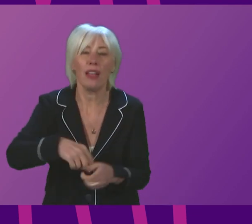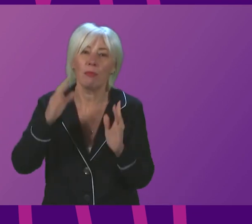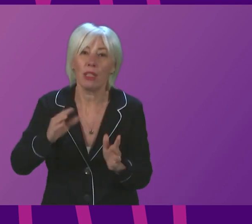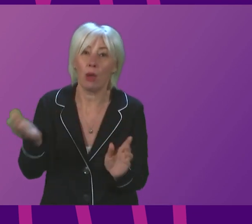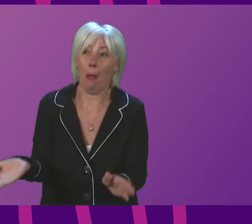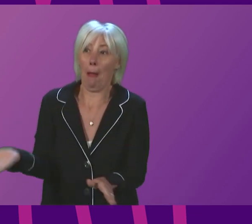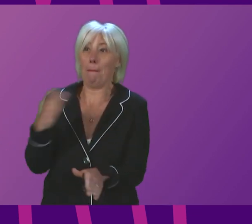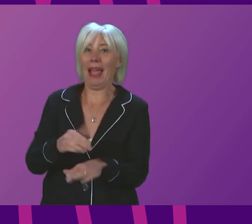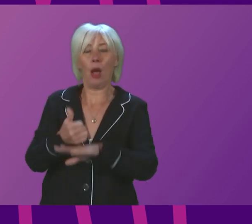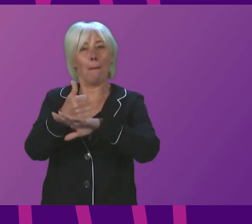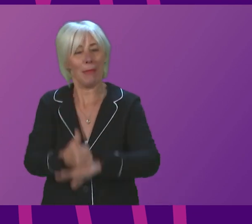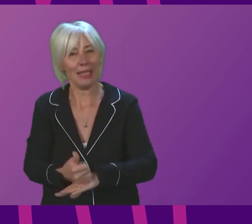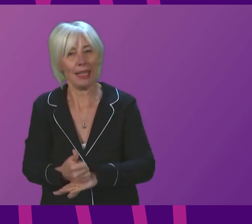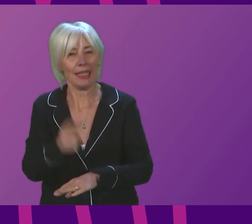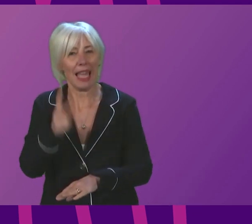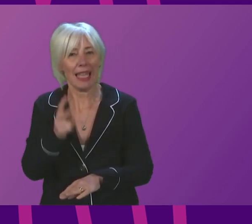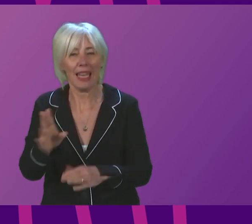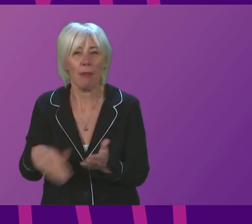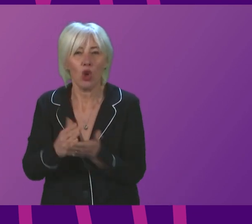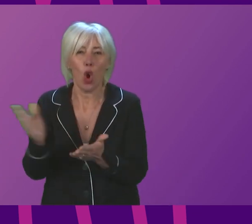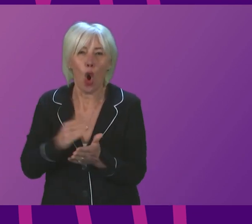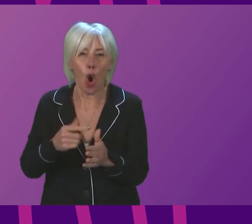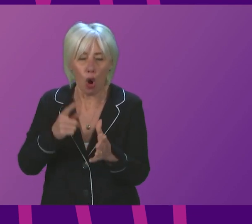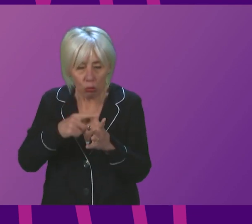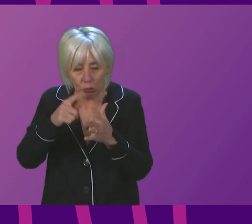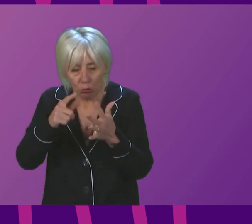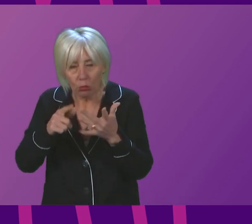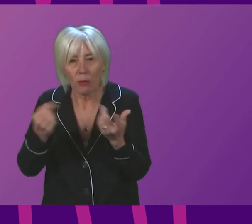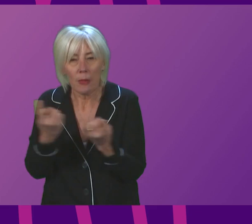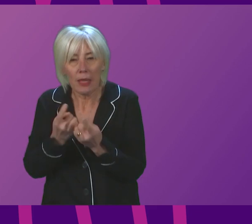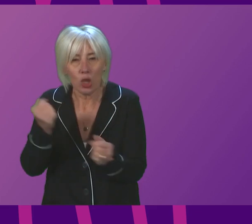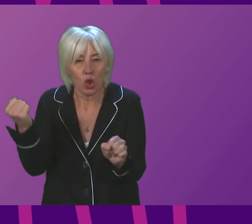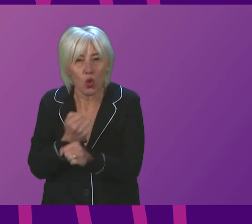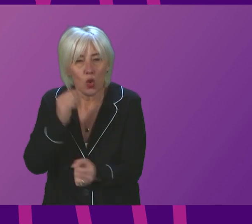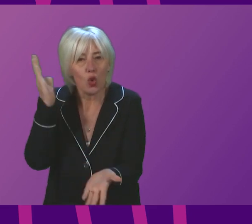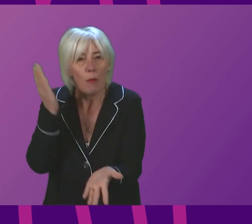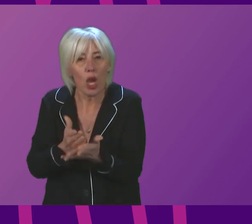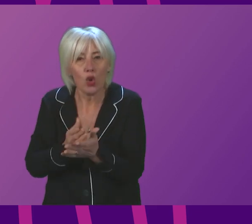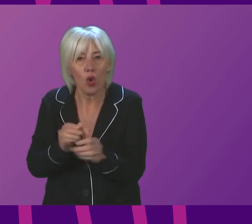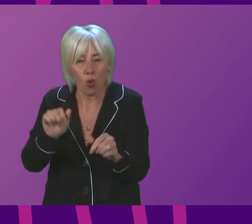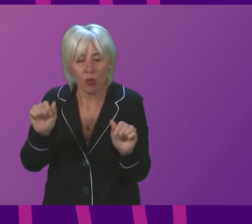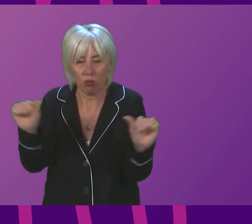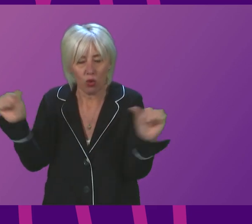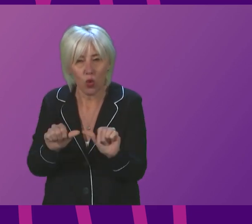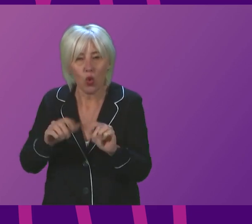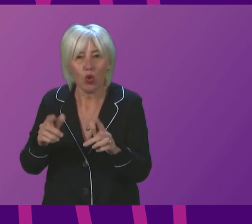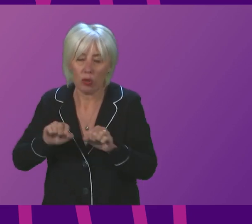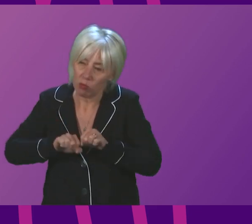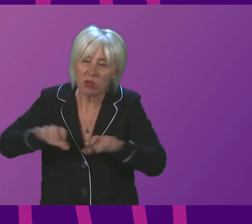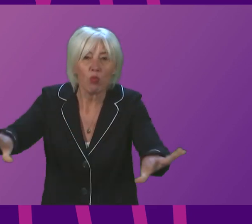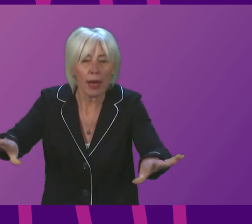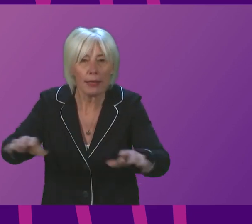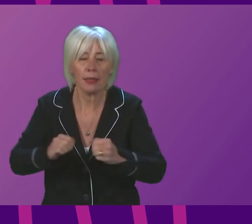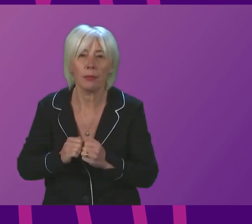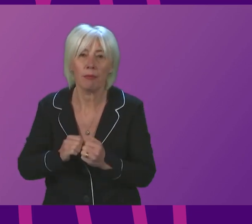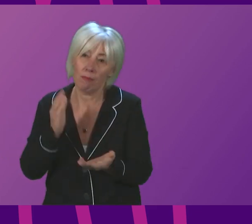basics and ensure that we are taking all of the steps required to minimise the risk of getting or spreading this virus. Indeed, it